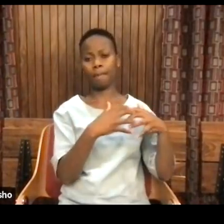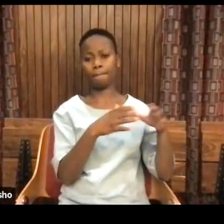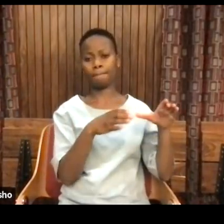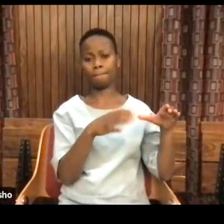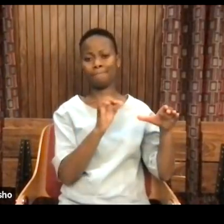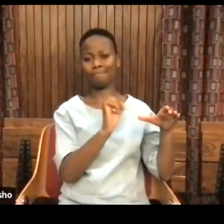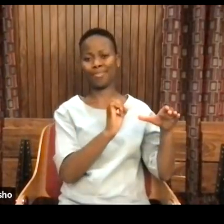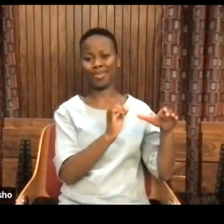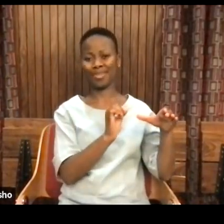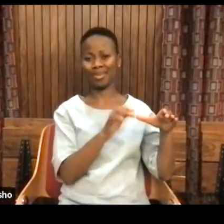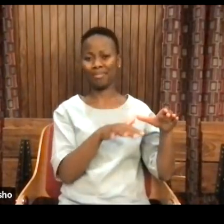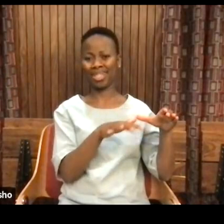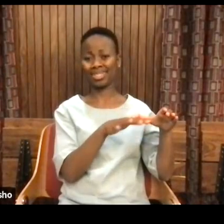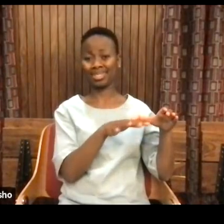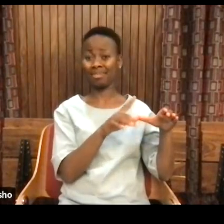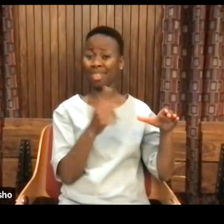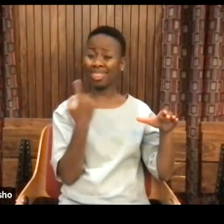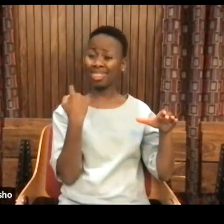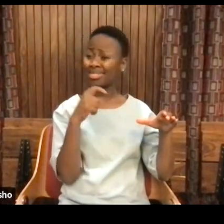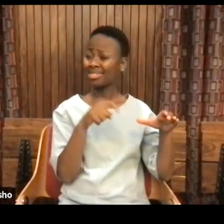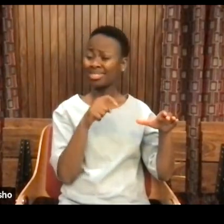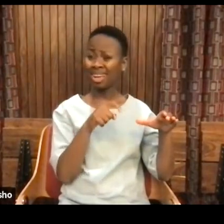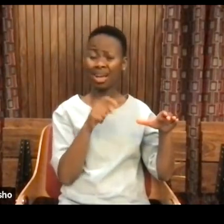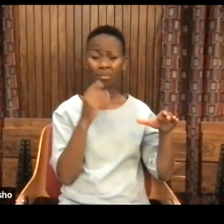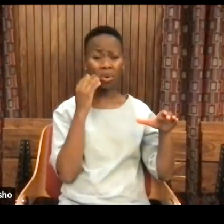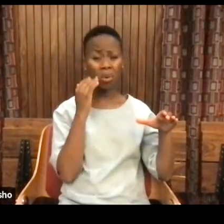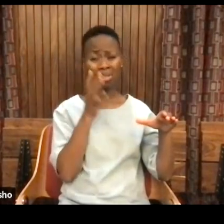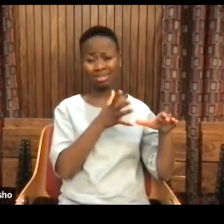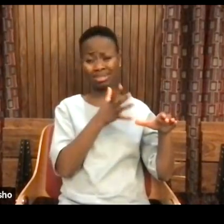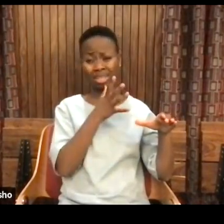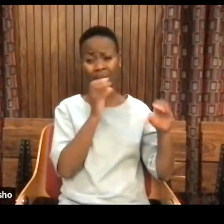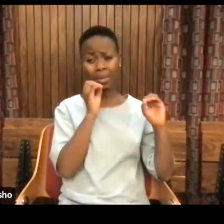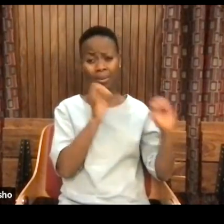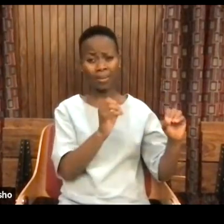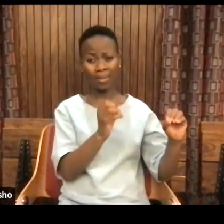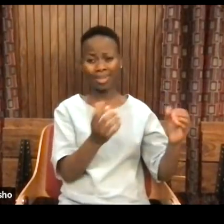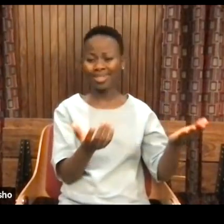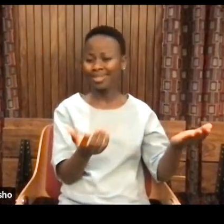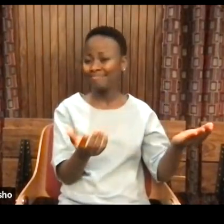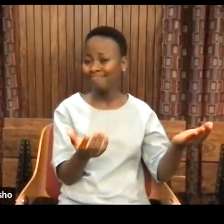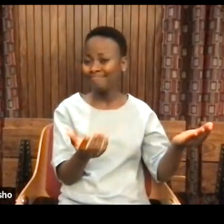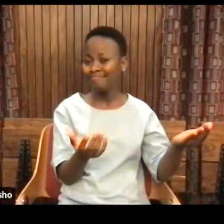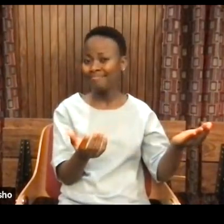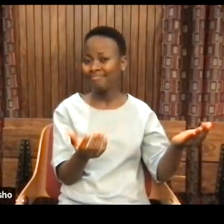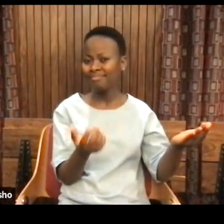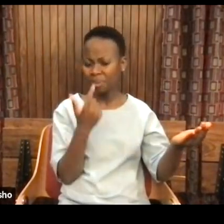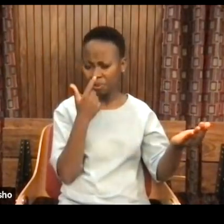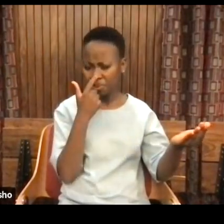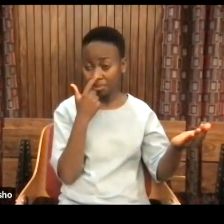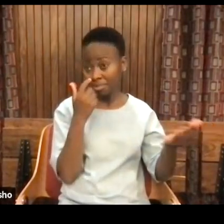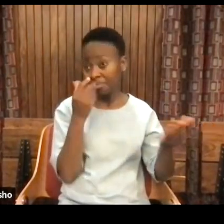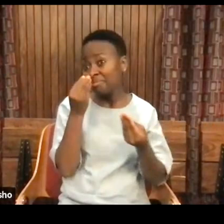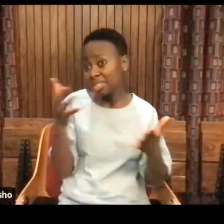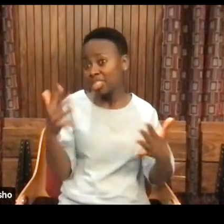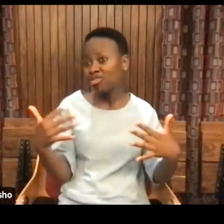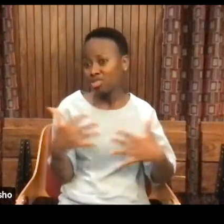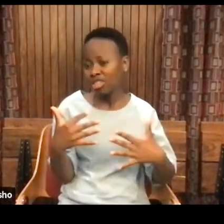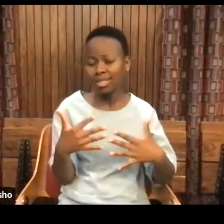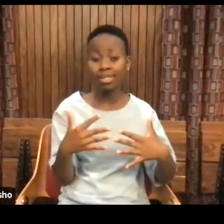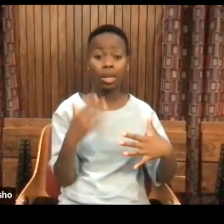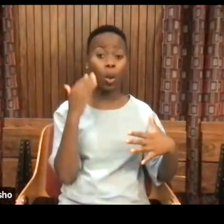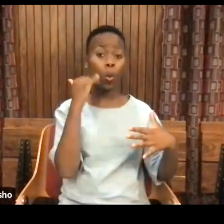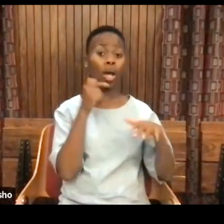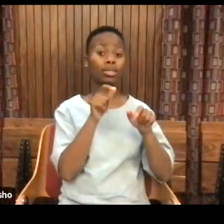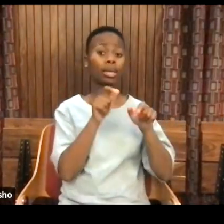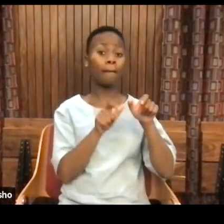Even though white people weren't even formed in what's today Western Europe, in fact, shocker alert, the people we